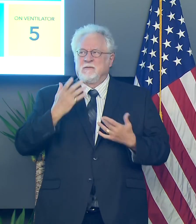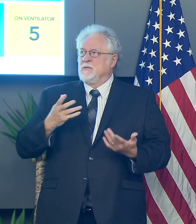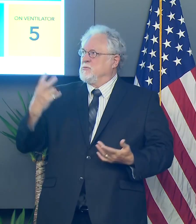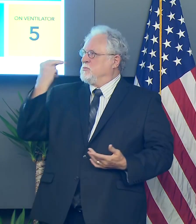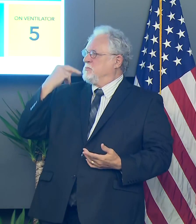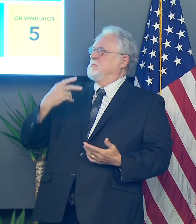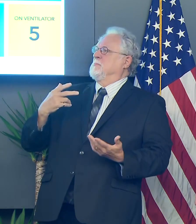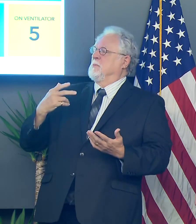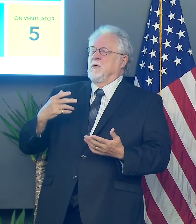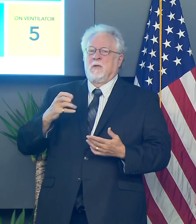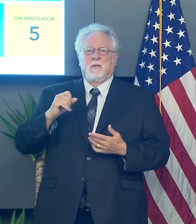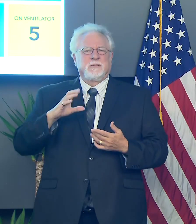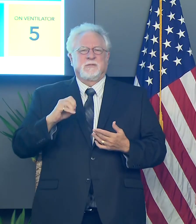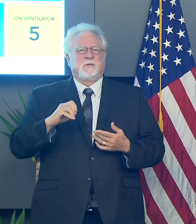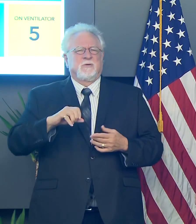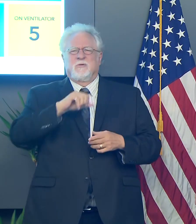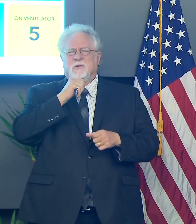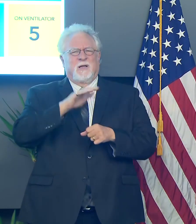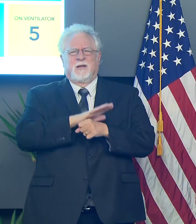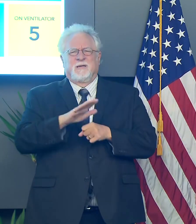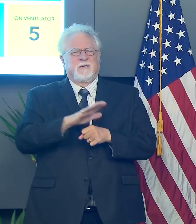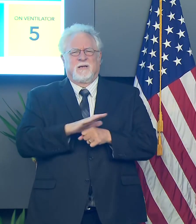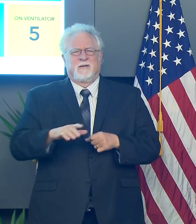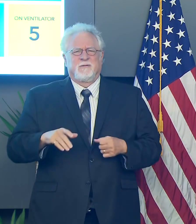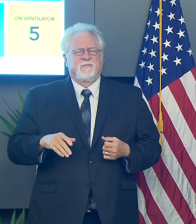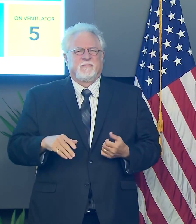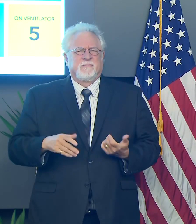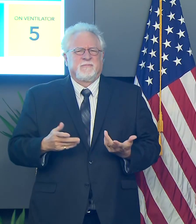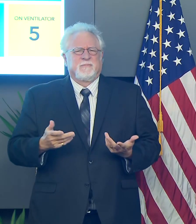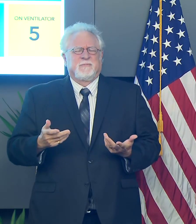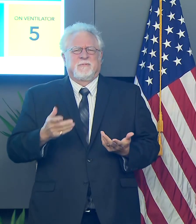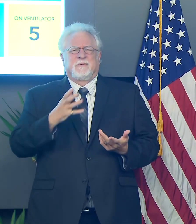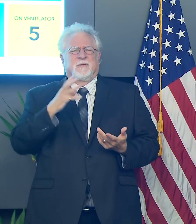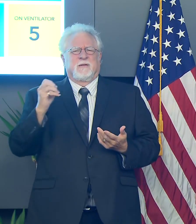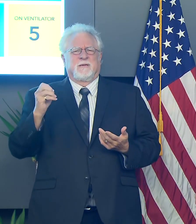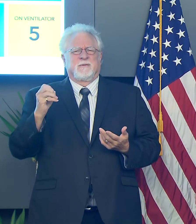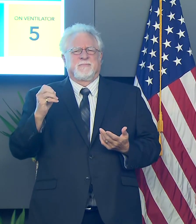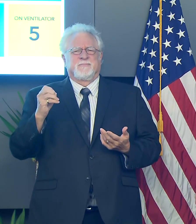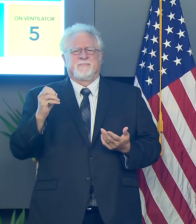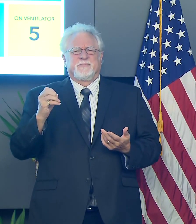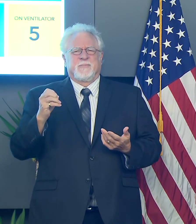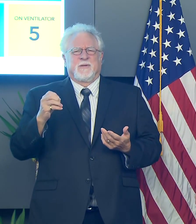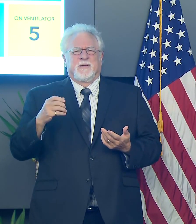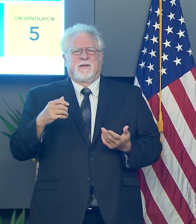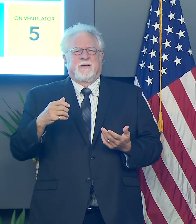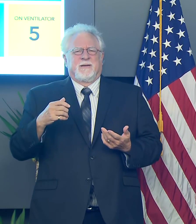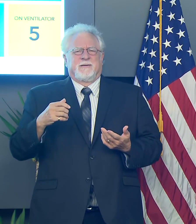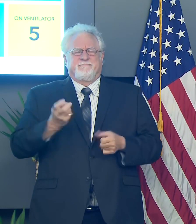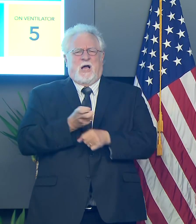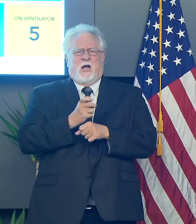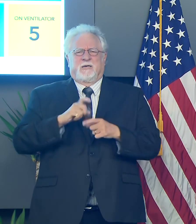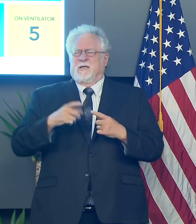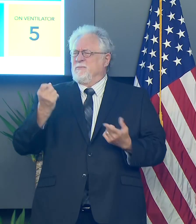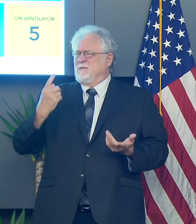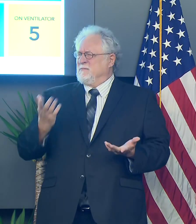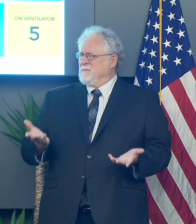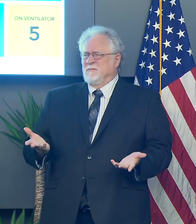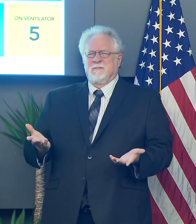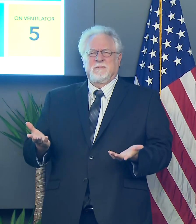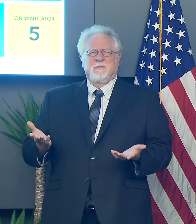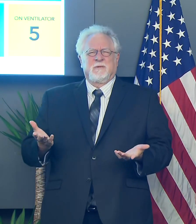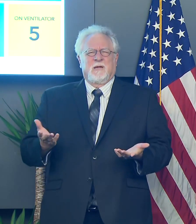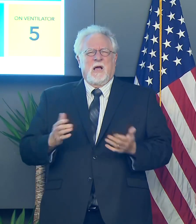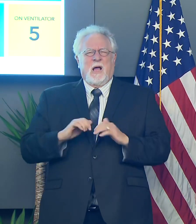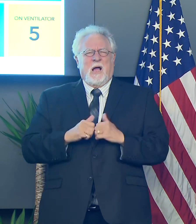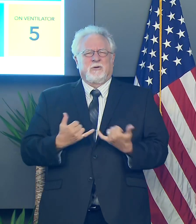it's just, it's just inadequate to the task. Um, and you know, I, I just, I have a hard time understanding how